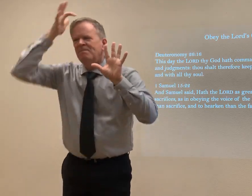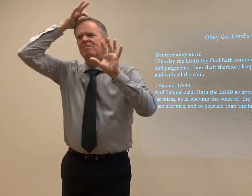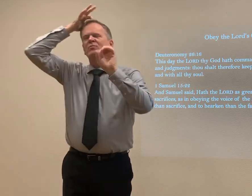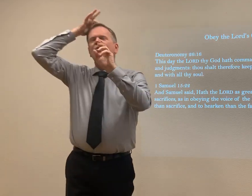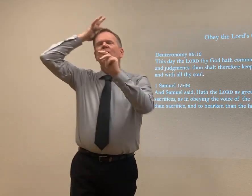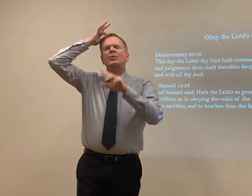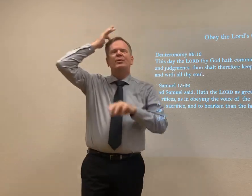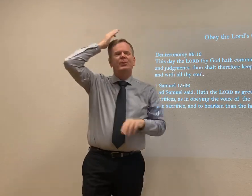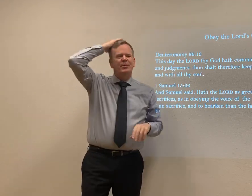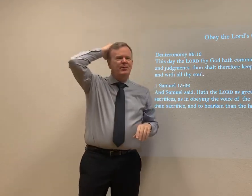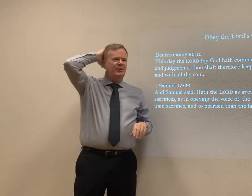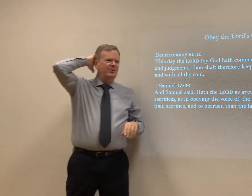However,